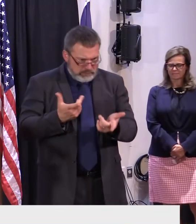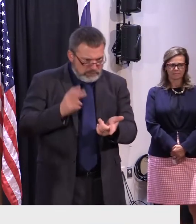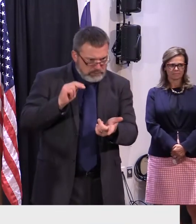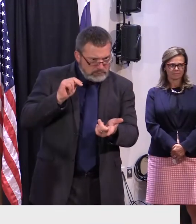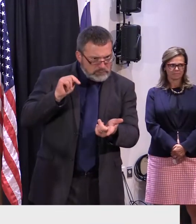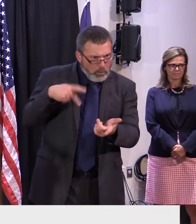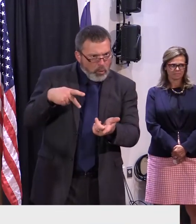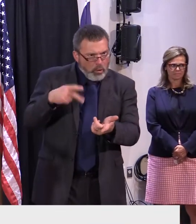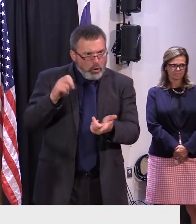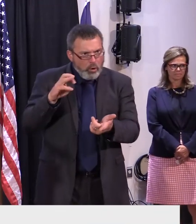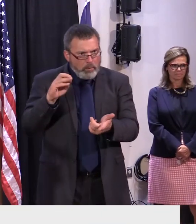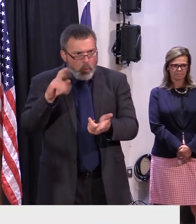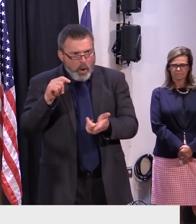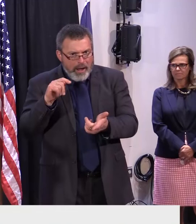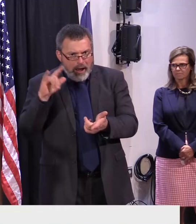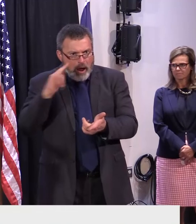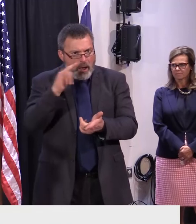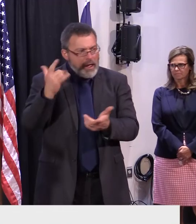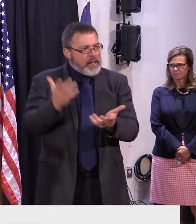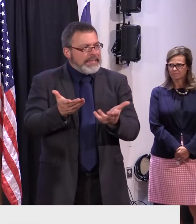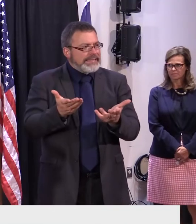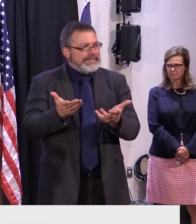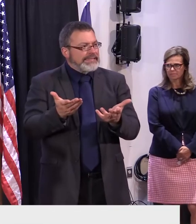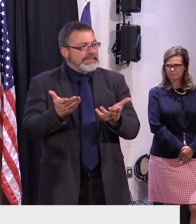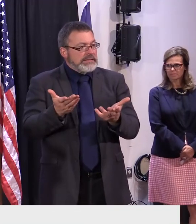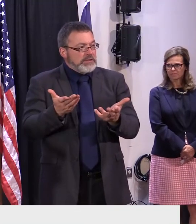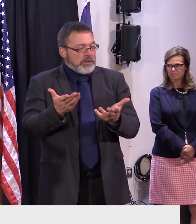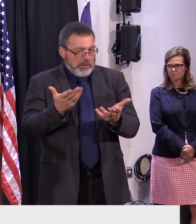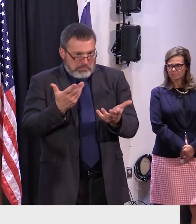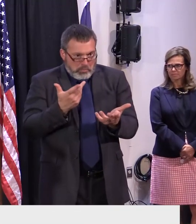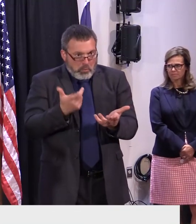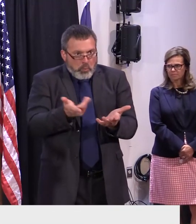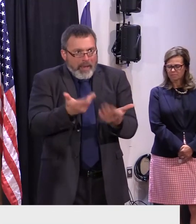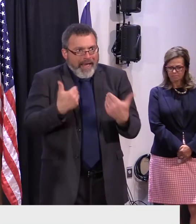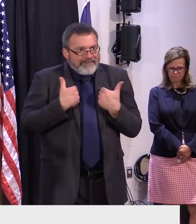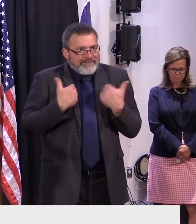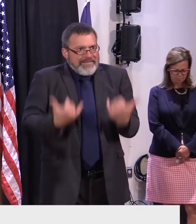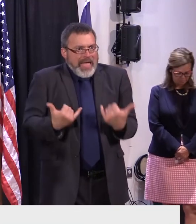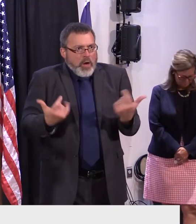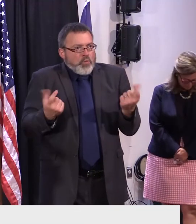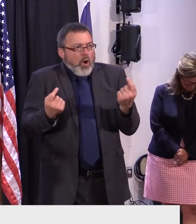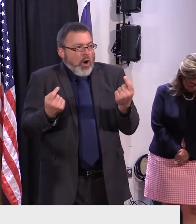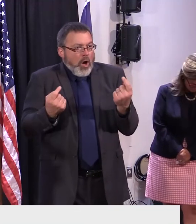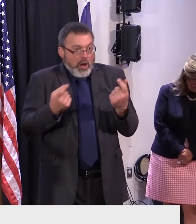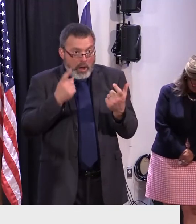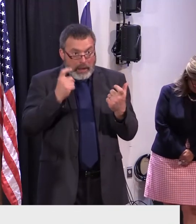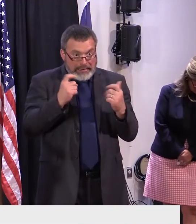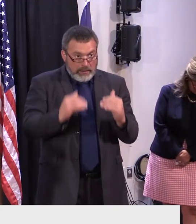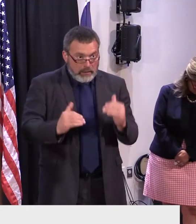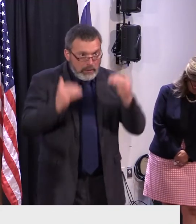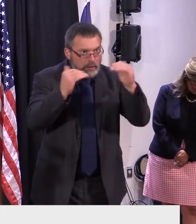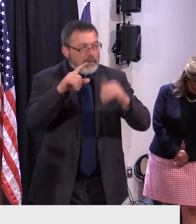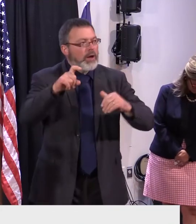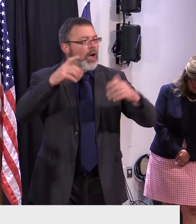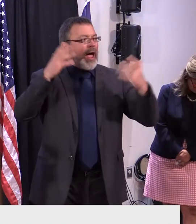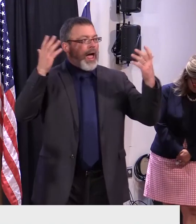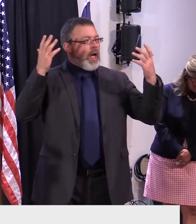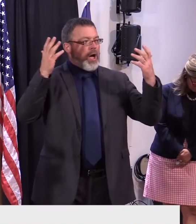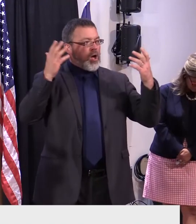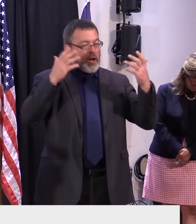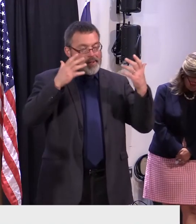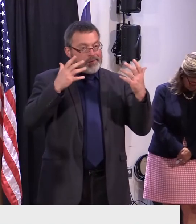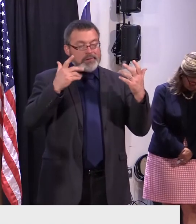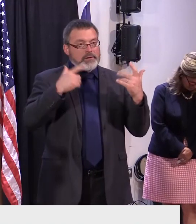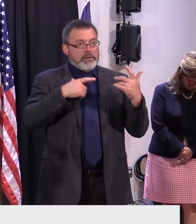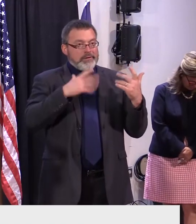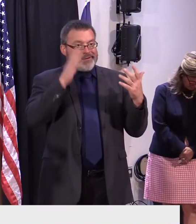fine in that regard but that would be something that they would need permitting you know takes a while in vermont as we've seen